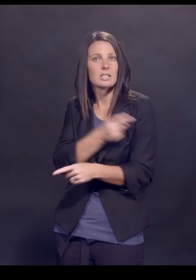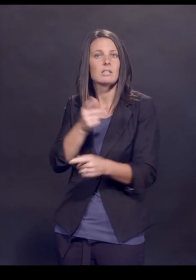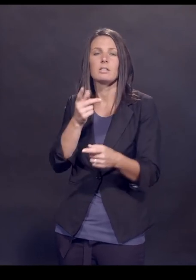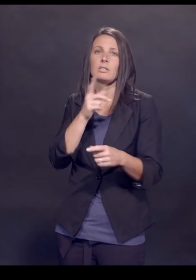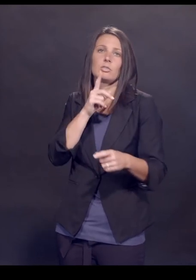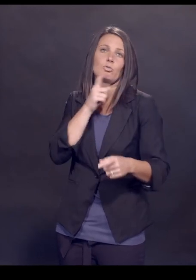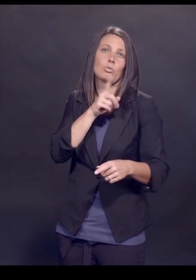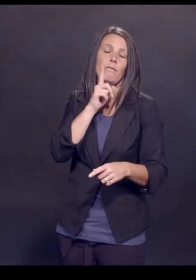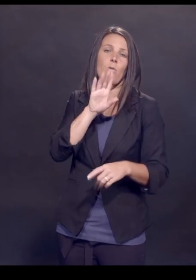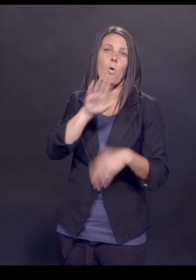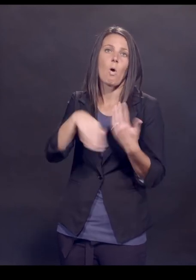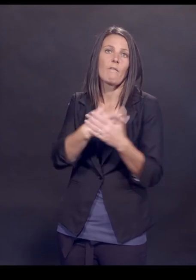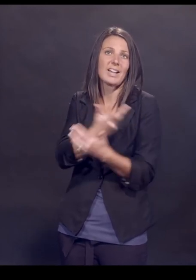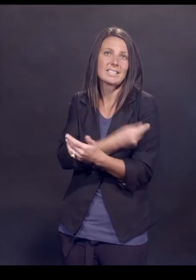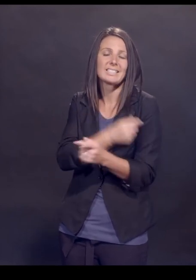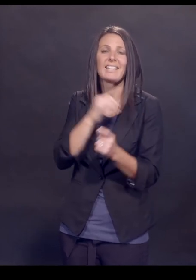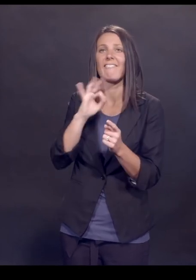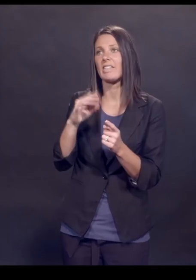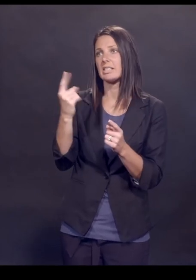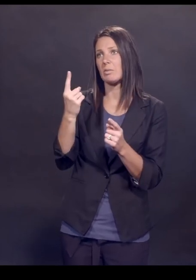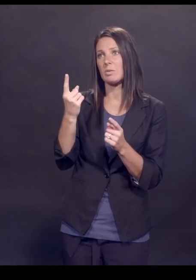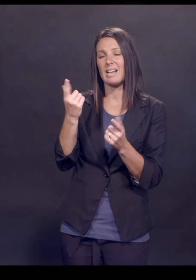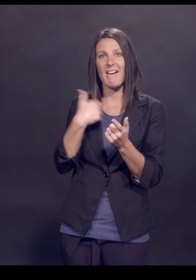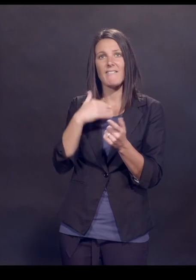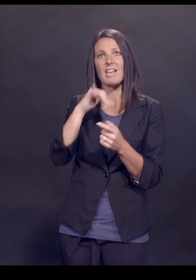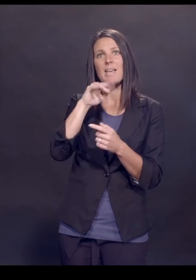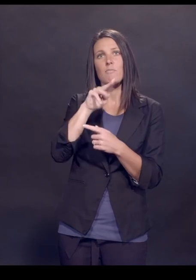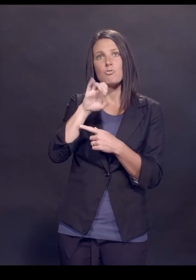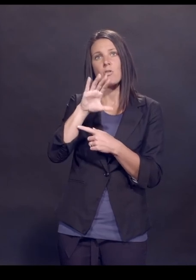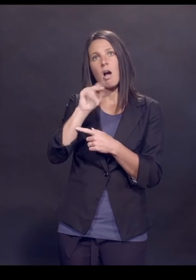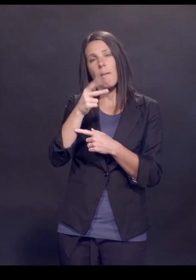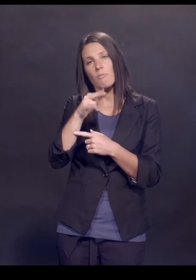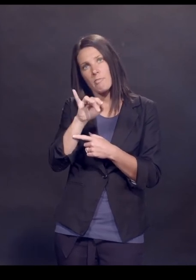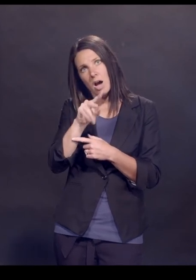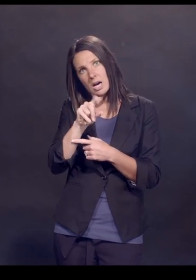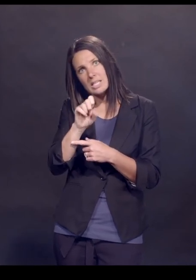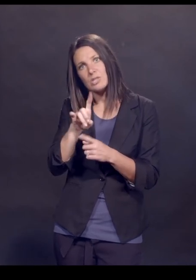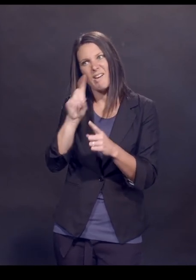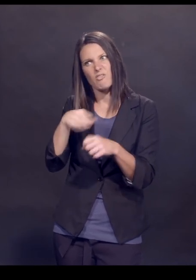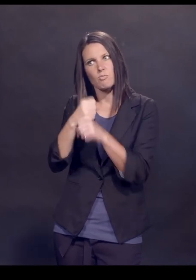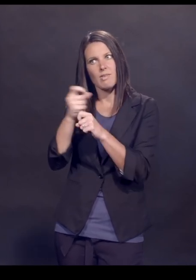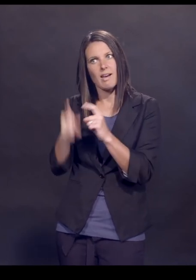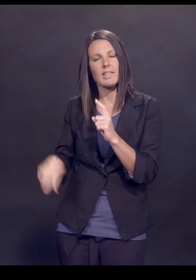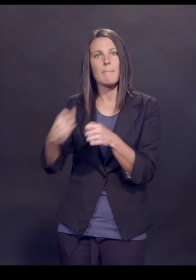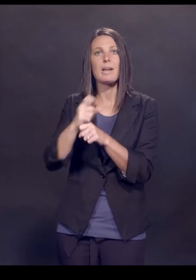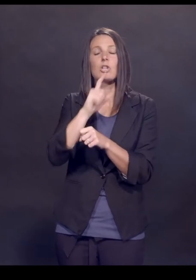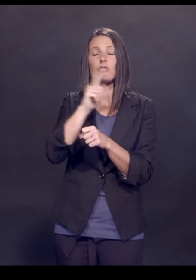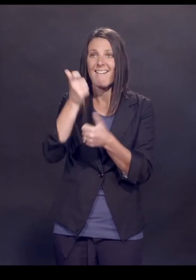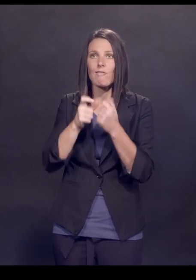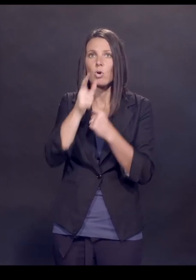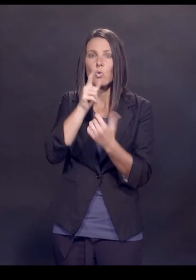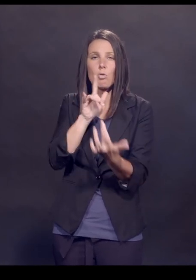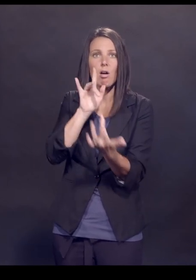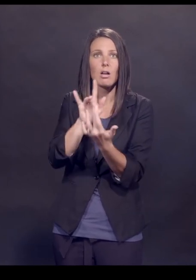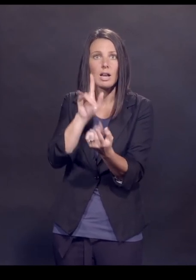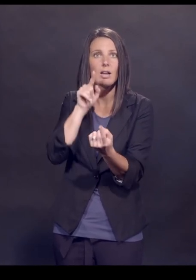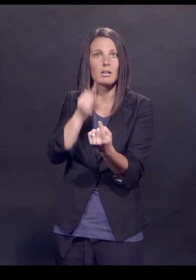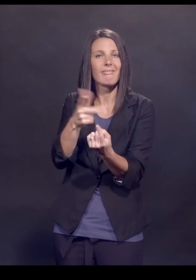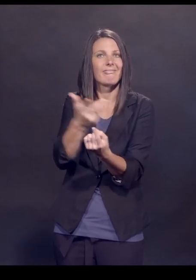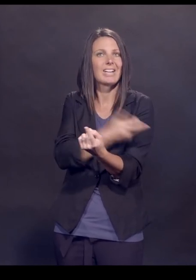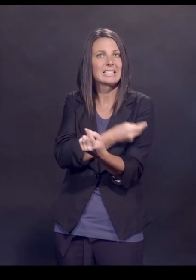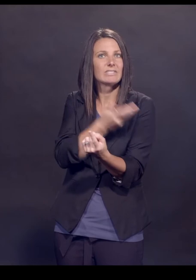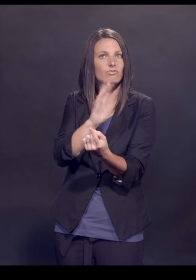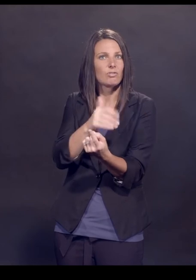for all vaccines. mean, when, when someone's immune compromised in the home, you need to protect them by making sure everyone they come in contact with is